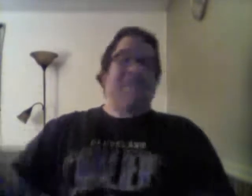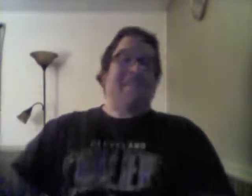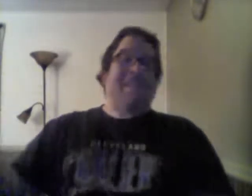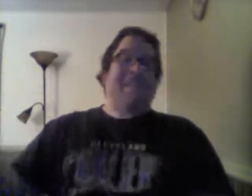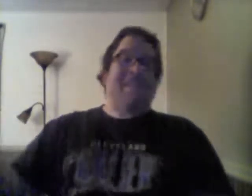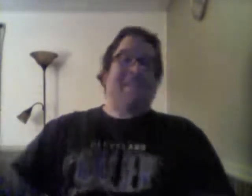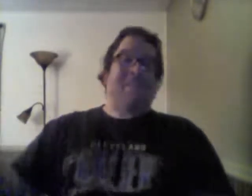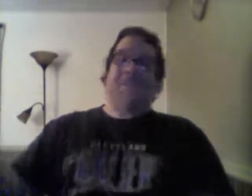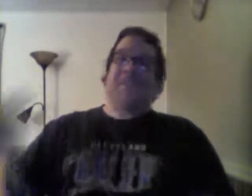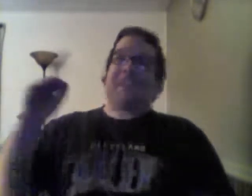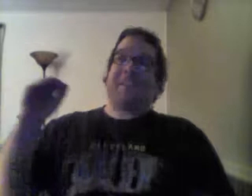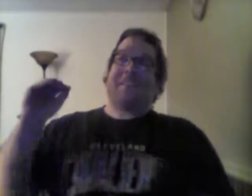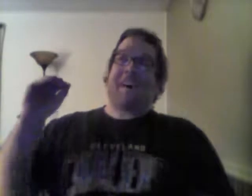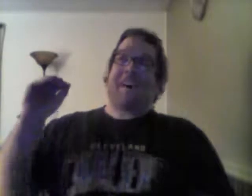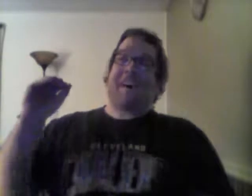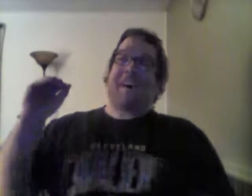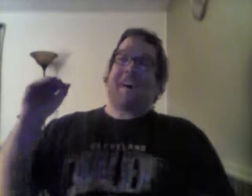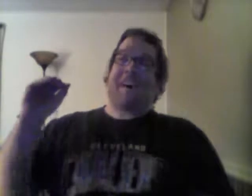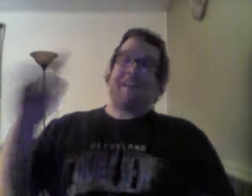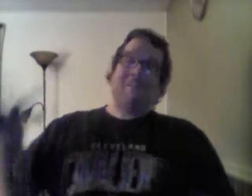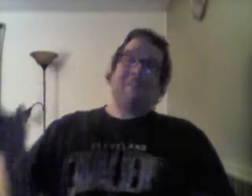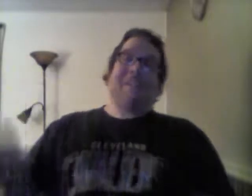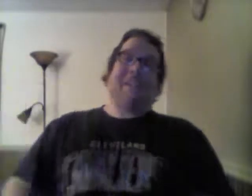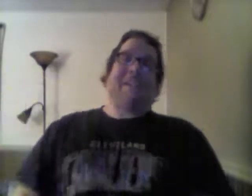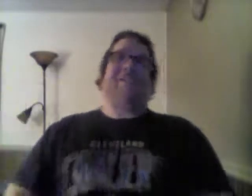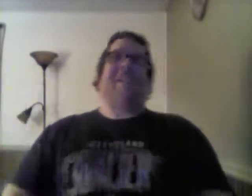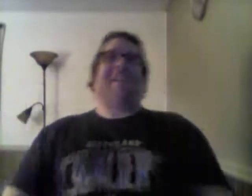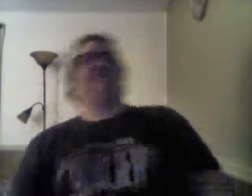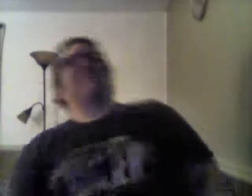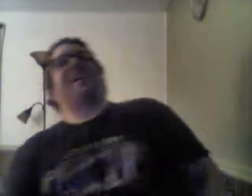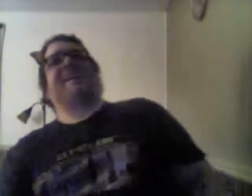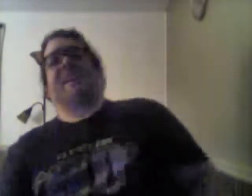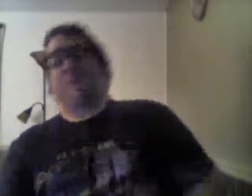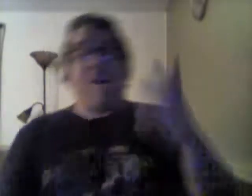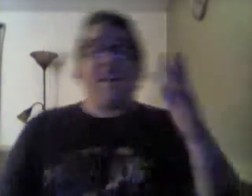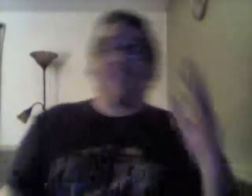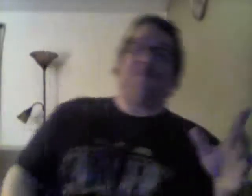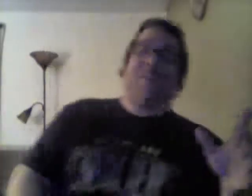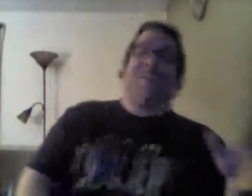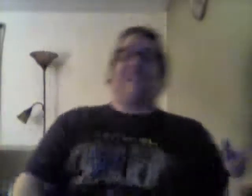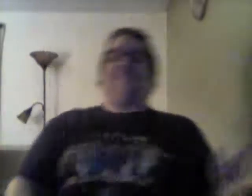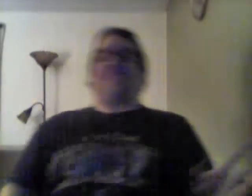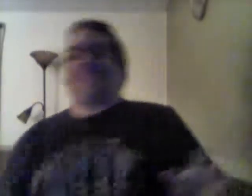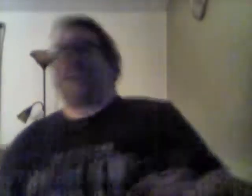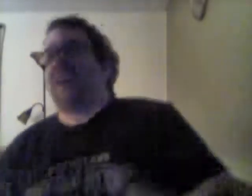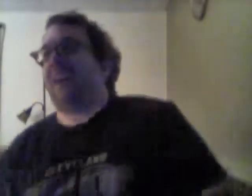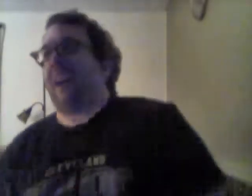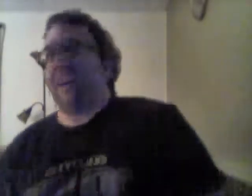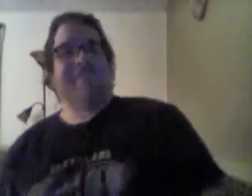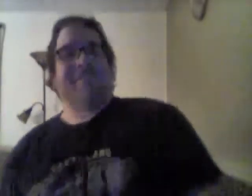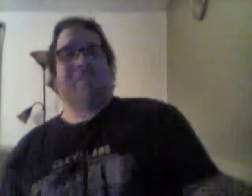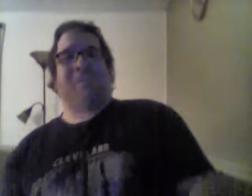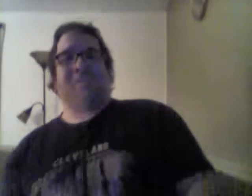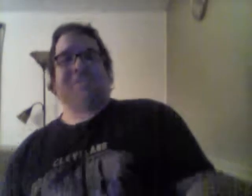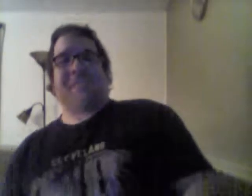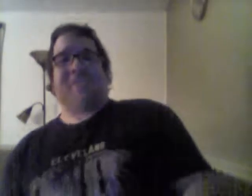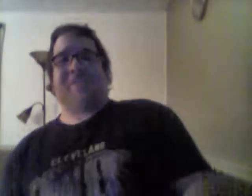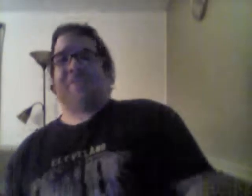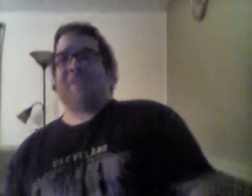I'm going to say about the story because, like, you're all, like, okay, like, I'm watching this fucking segment. It's, like, I know this is a horror segment, so I'm,